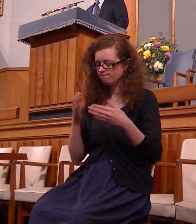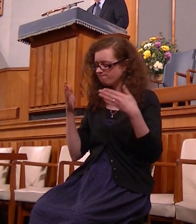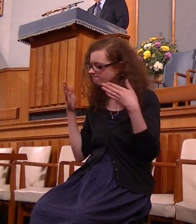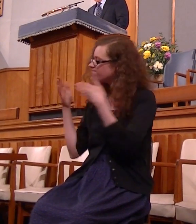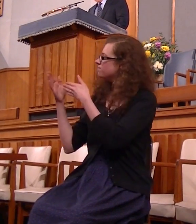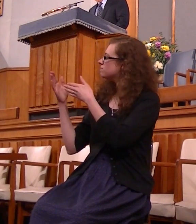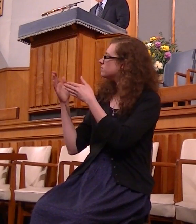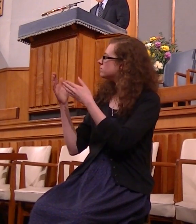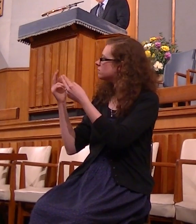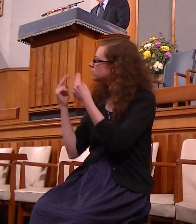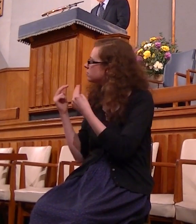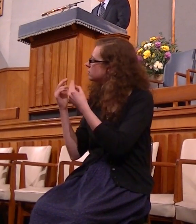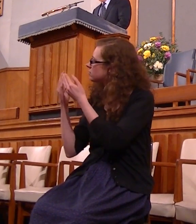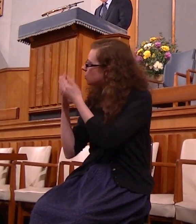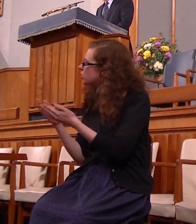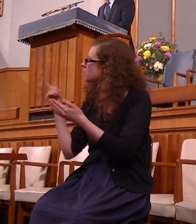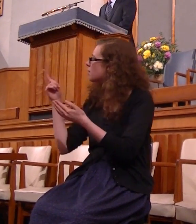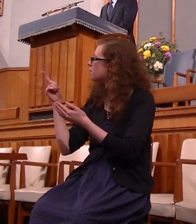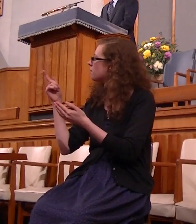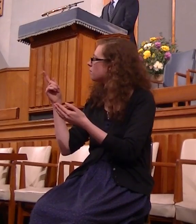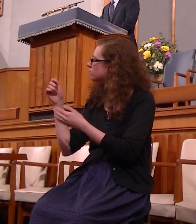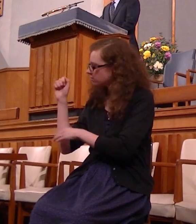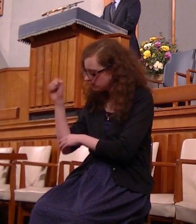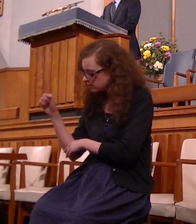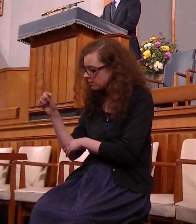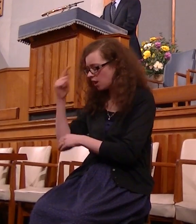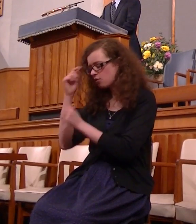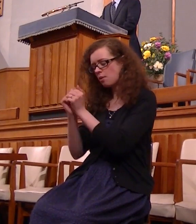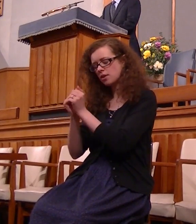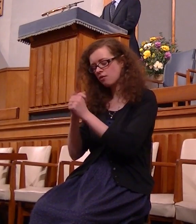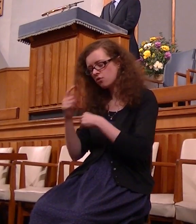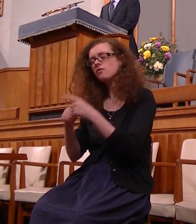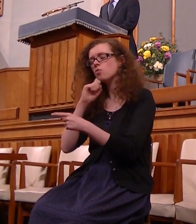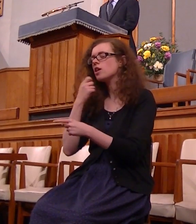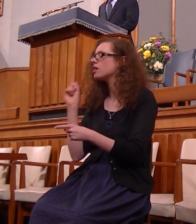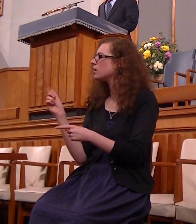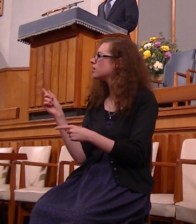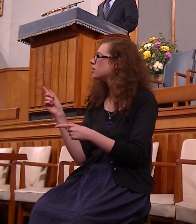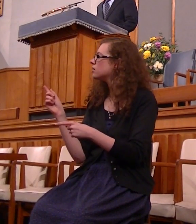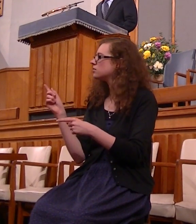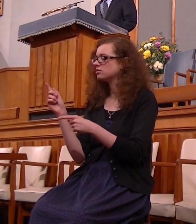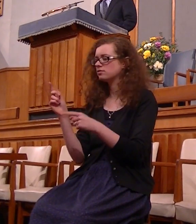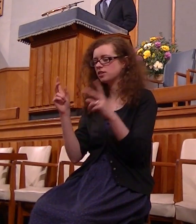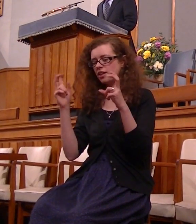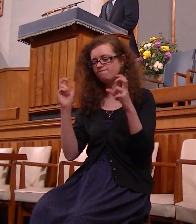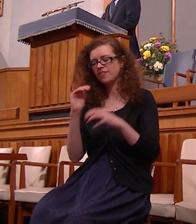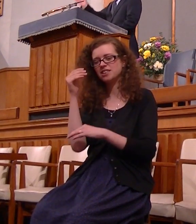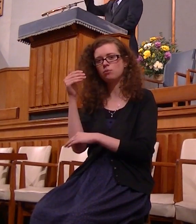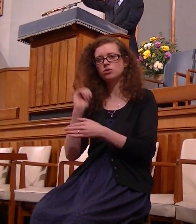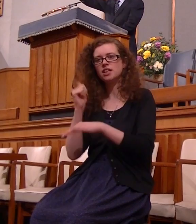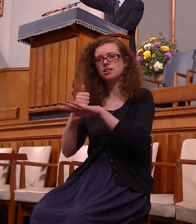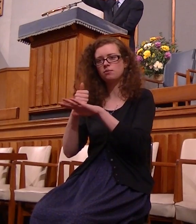I bowed the knee to him and I remember it always and I'll set up signposts that is to say